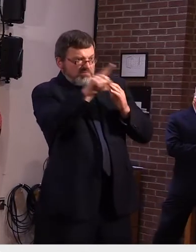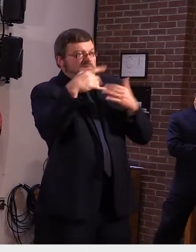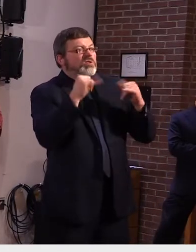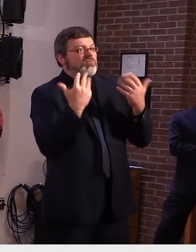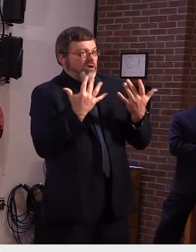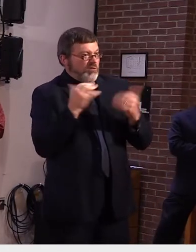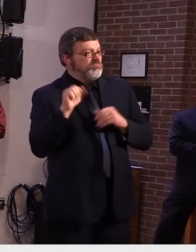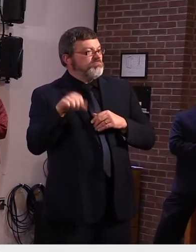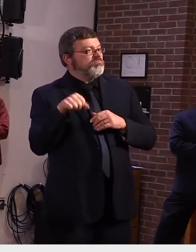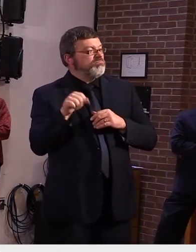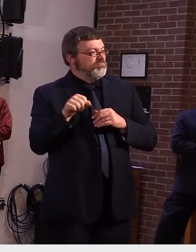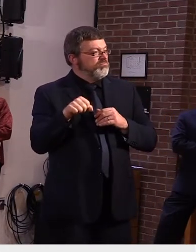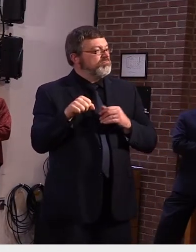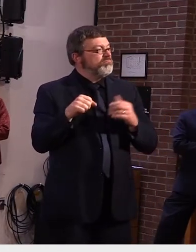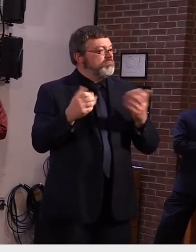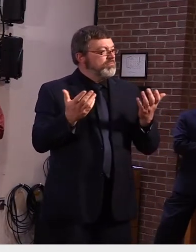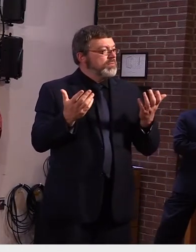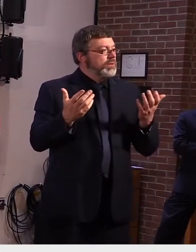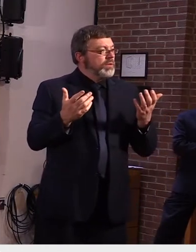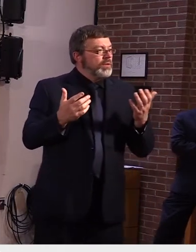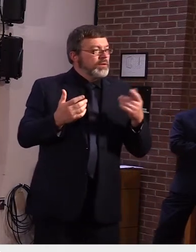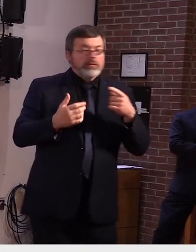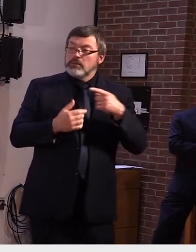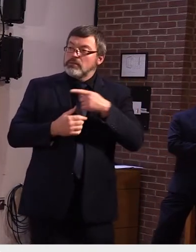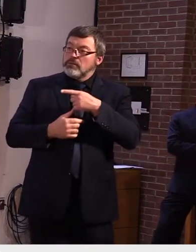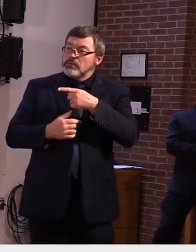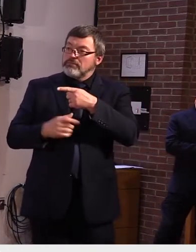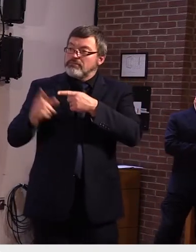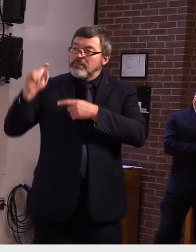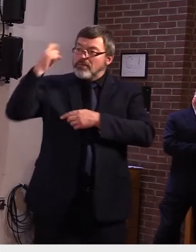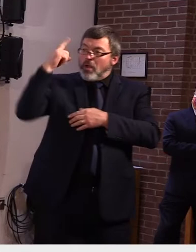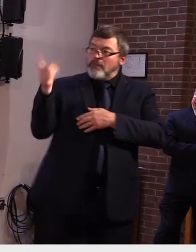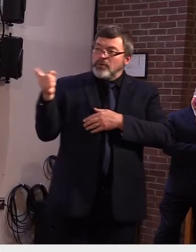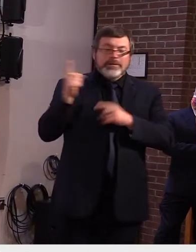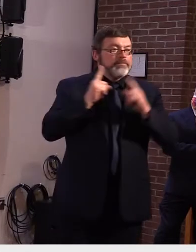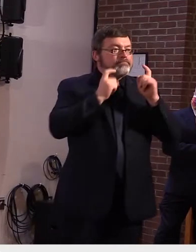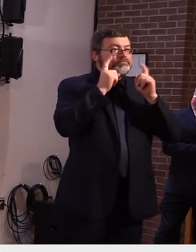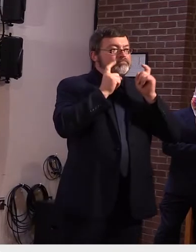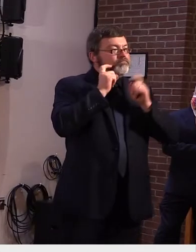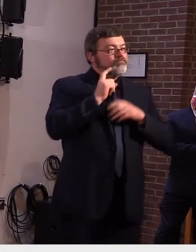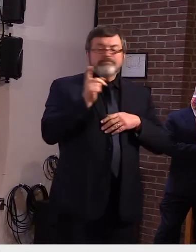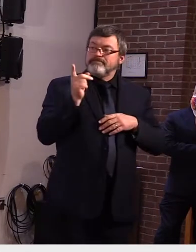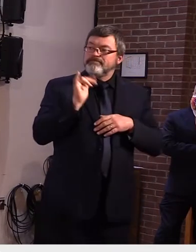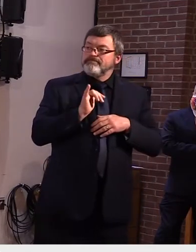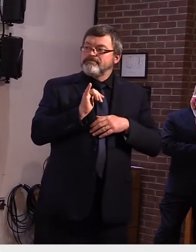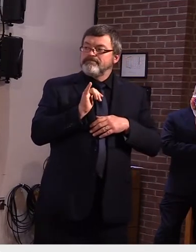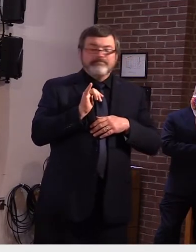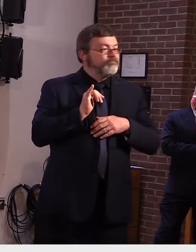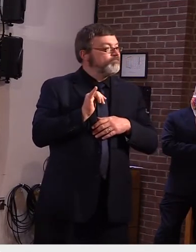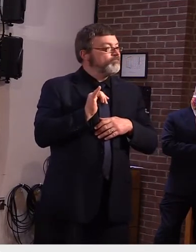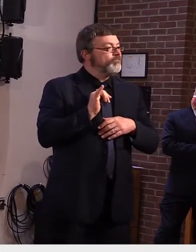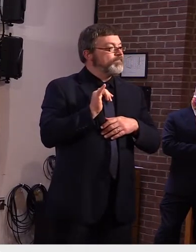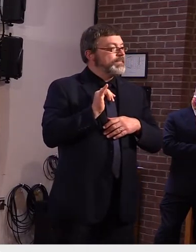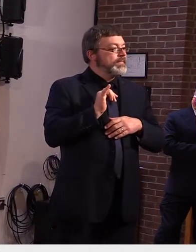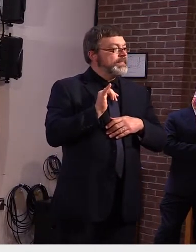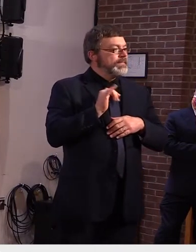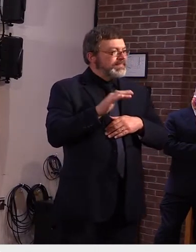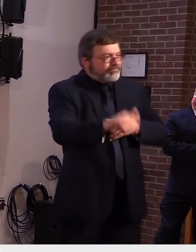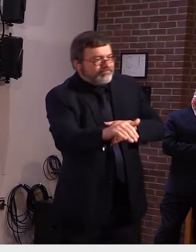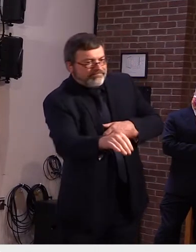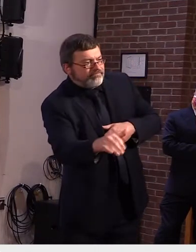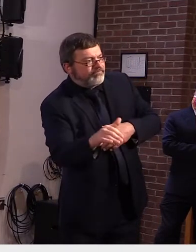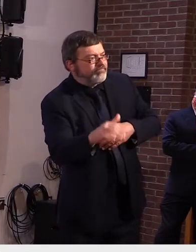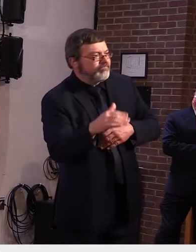um i might i don't know if uh secretary curley or maybe uh commissioner goldstein